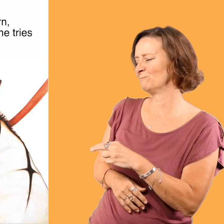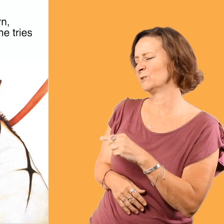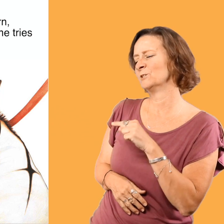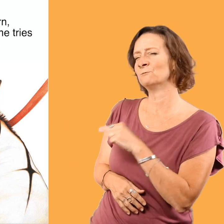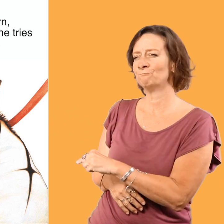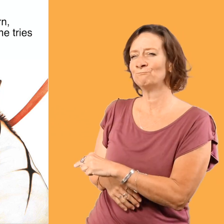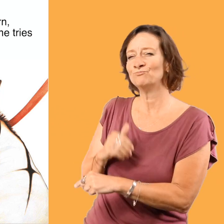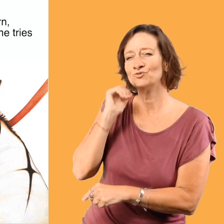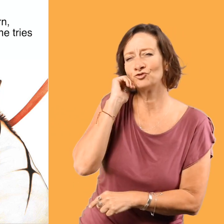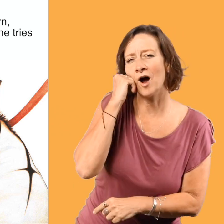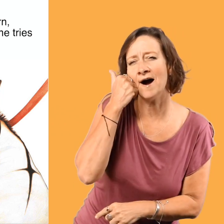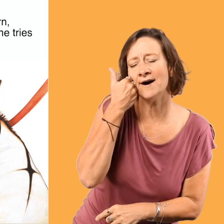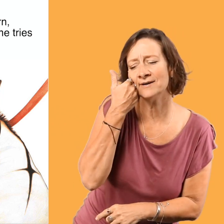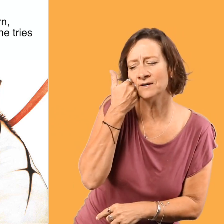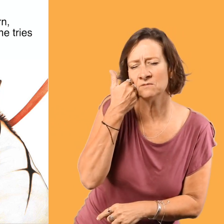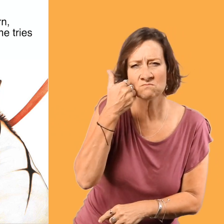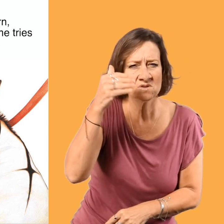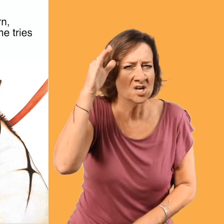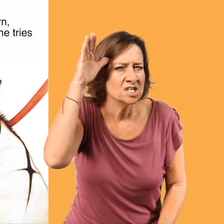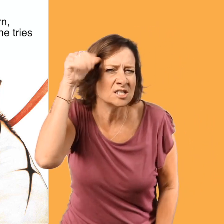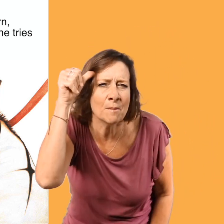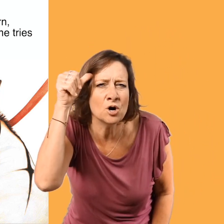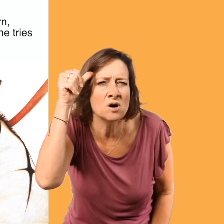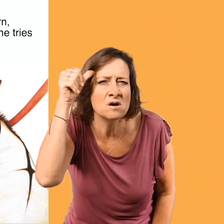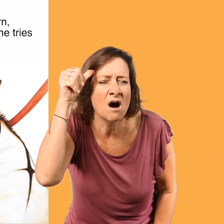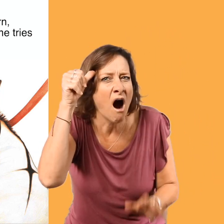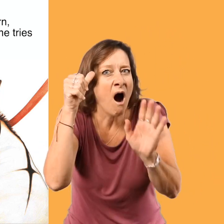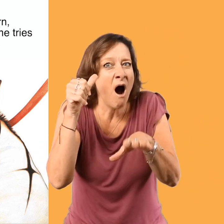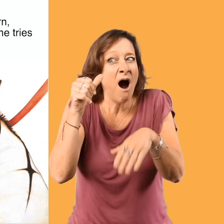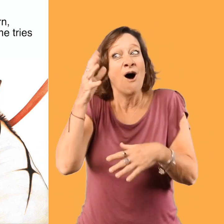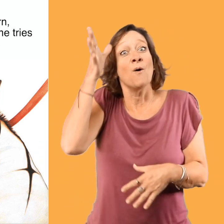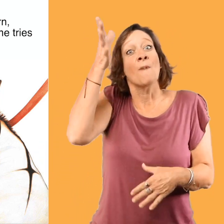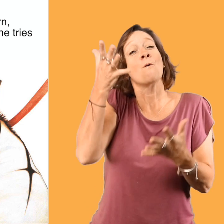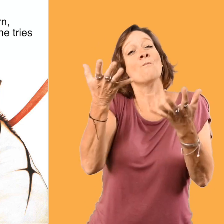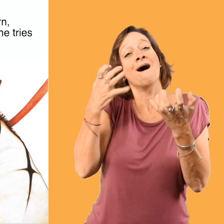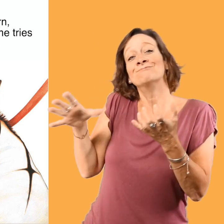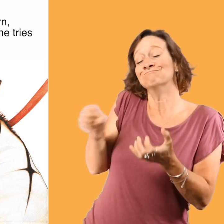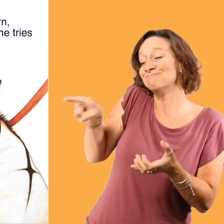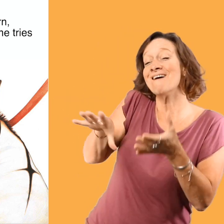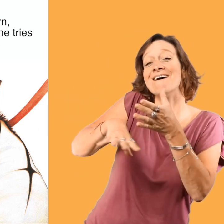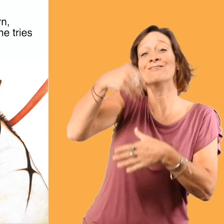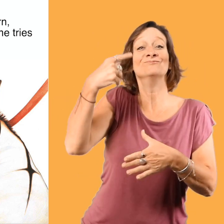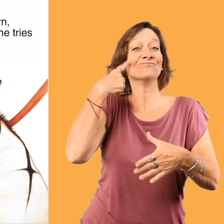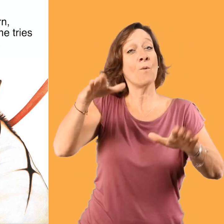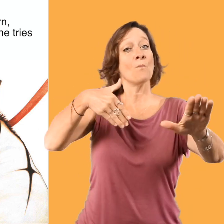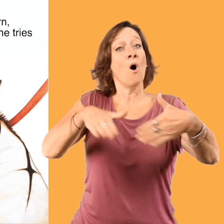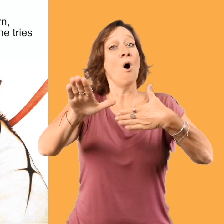Grandpa thinks she's shy and stubborn, but it gets ugly when he